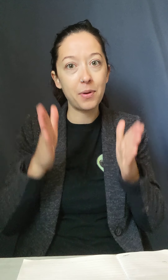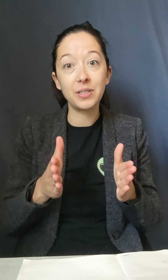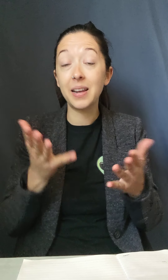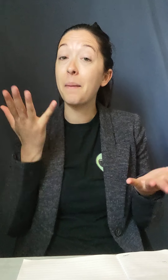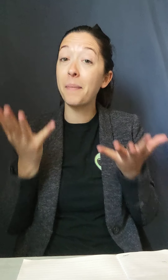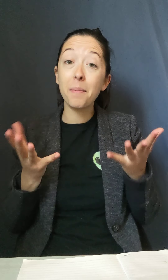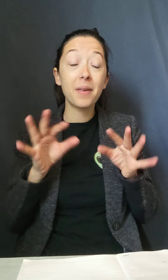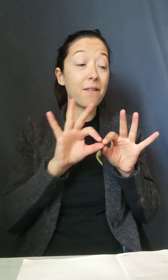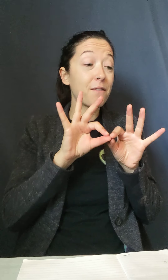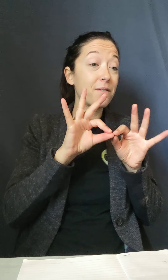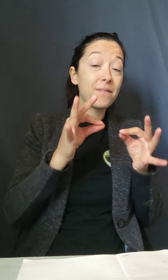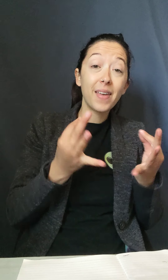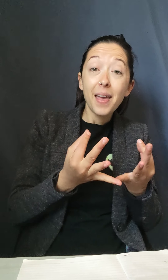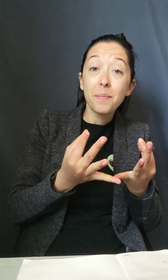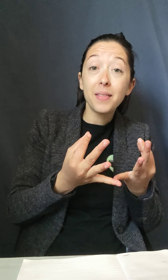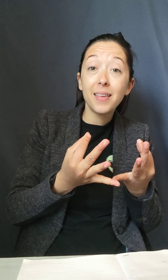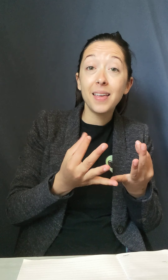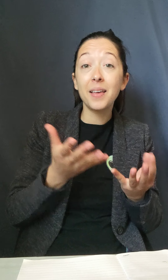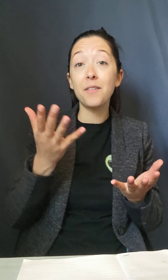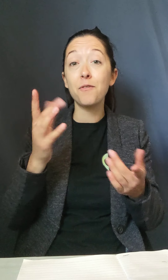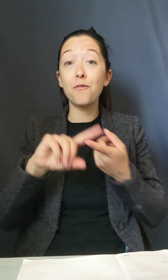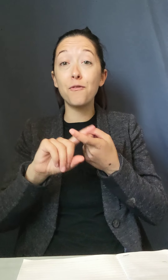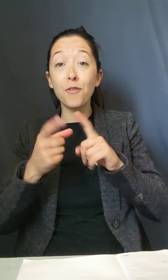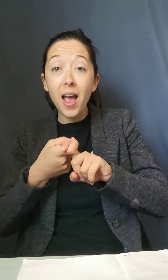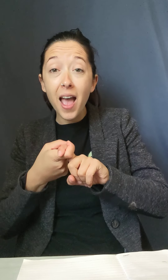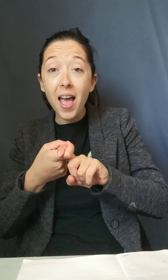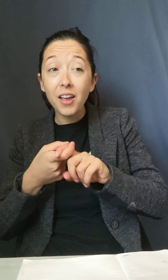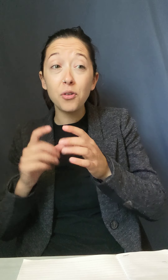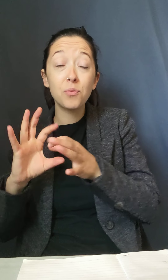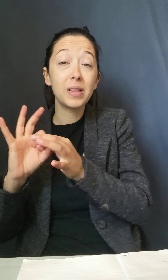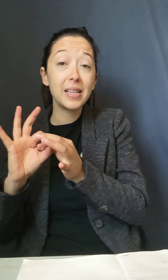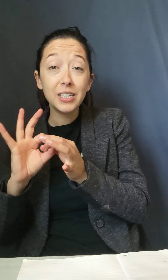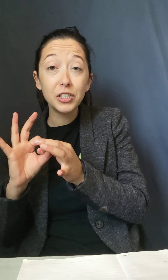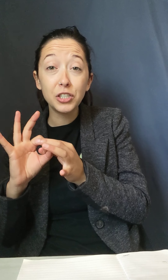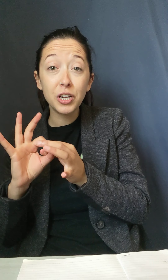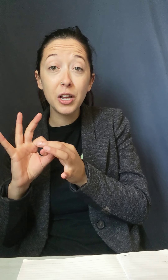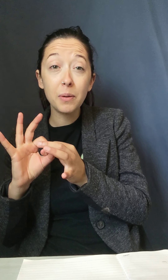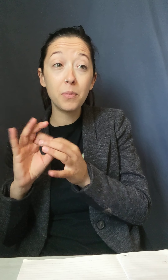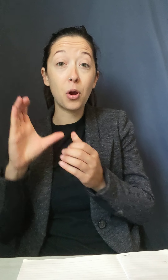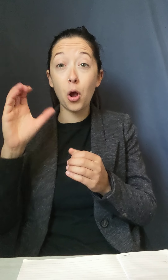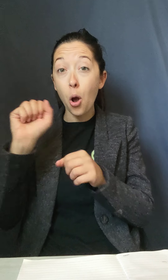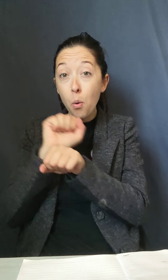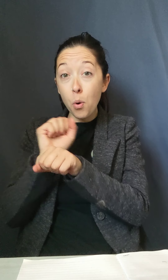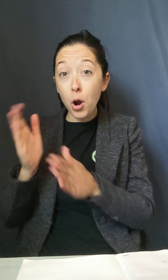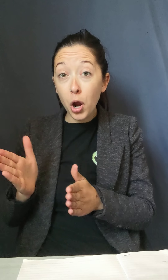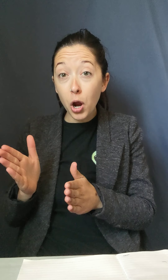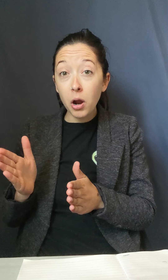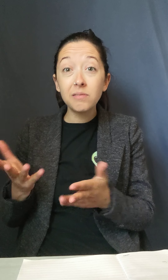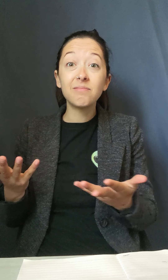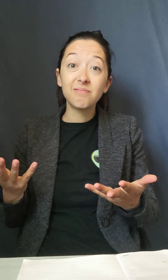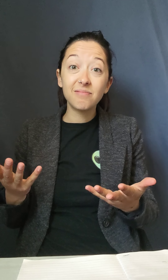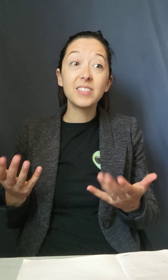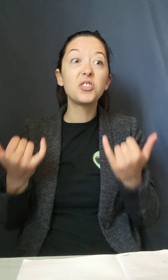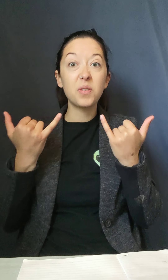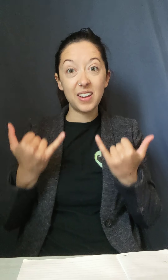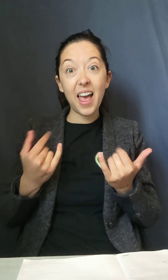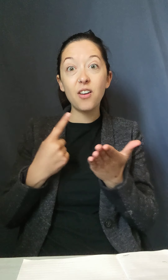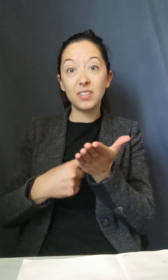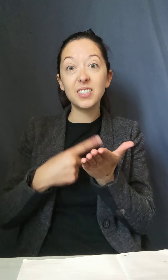just random people that you meet in society. So I have five ways to help you disarm a toxic person and opt out